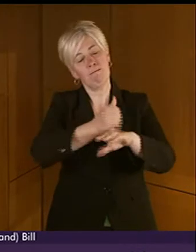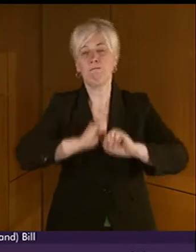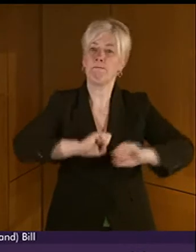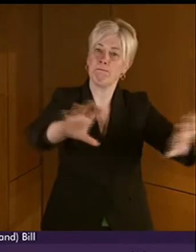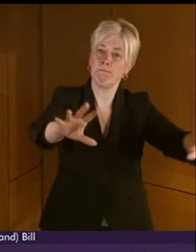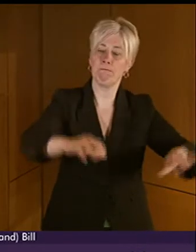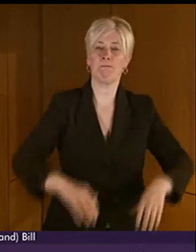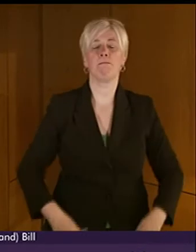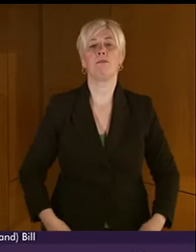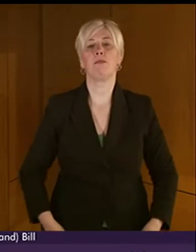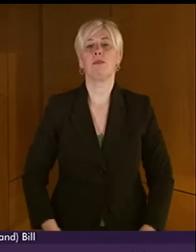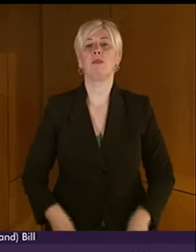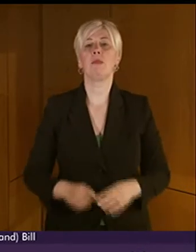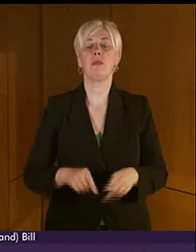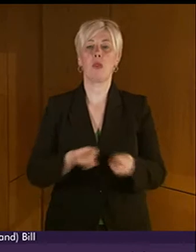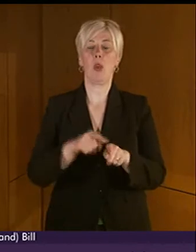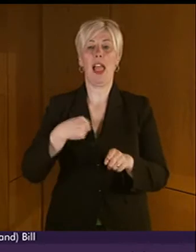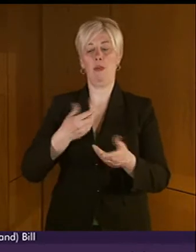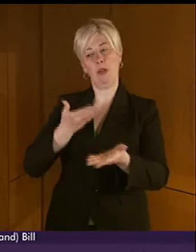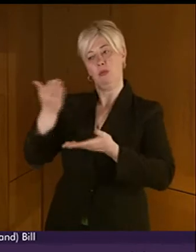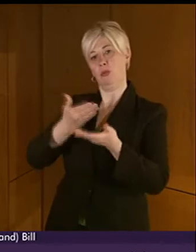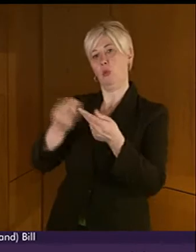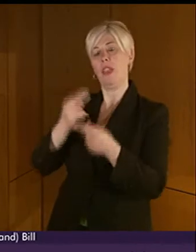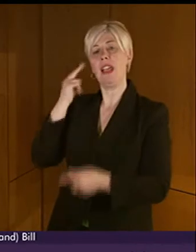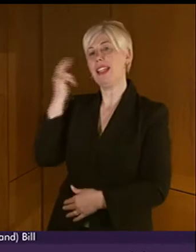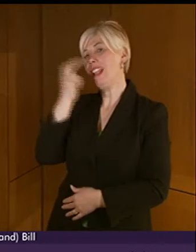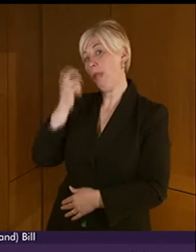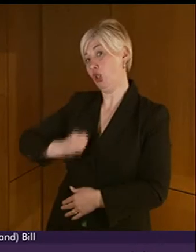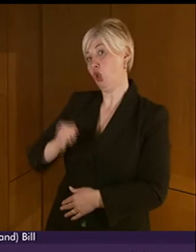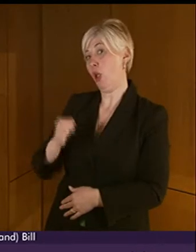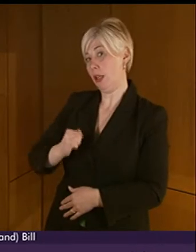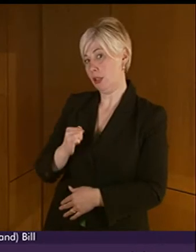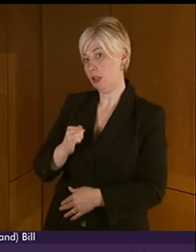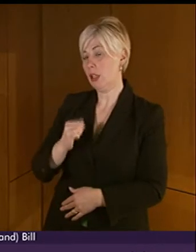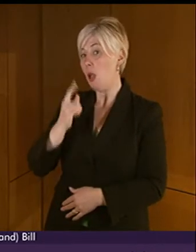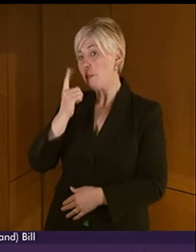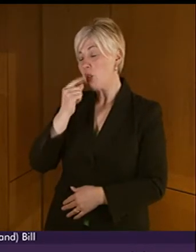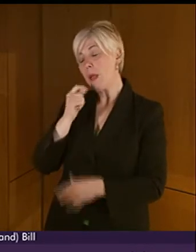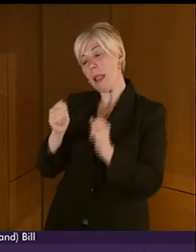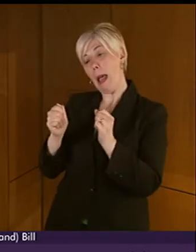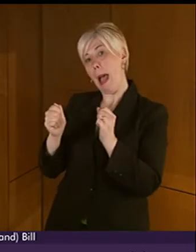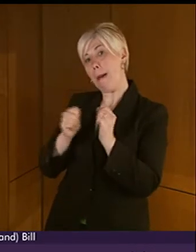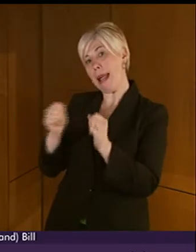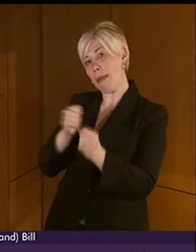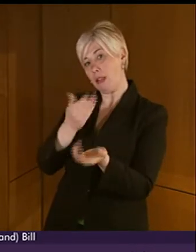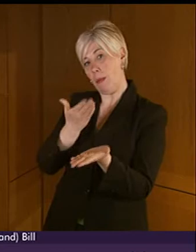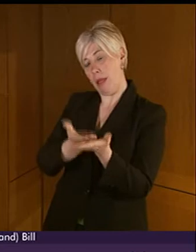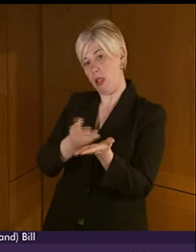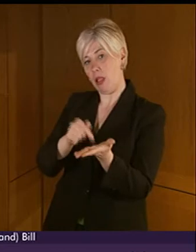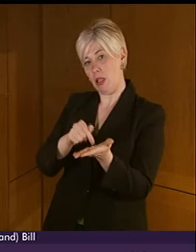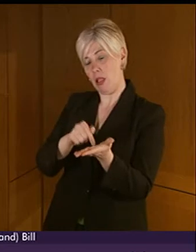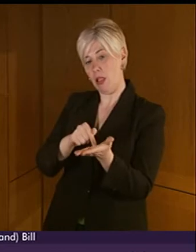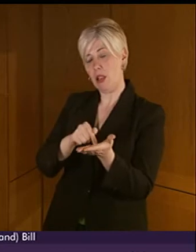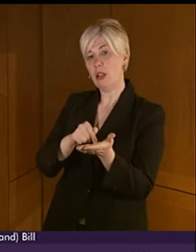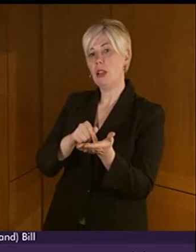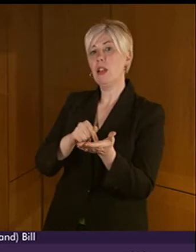also been in discussion with Deaf-Blind Scotland over the the of an amendment to the bill to ensure that the